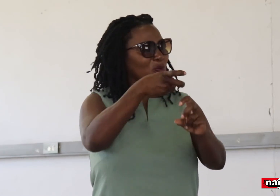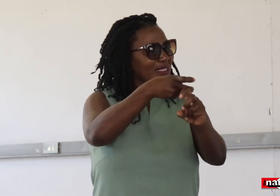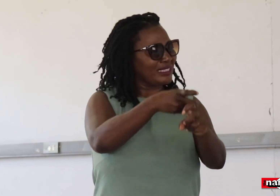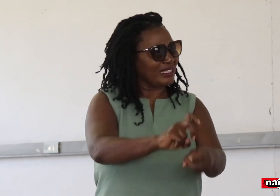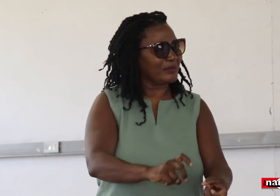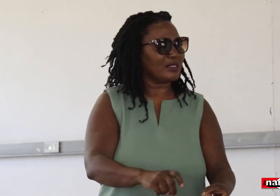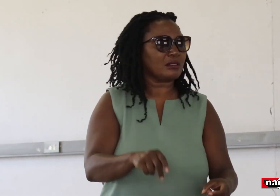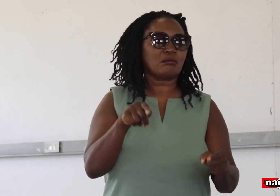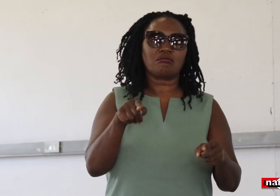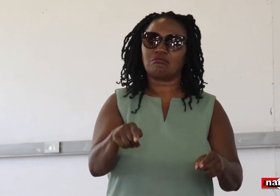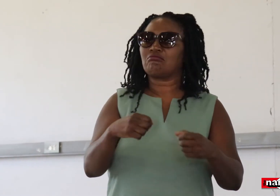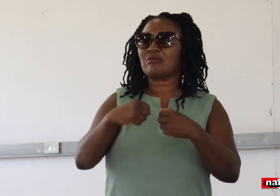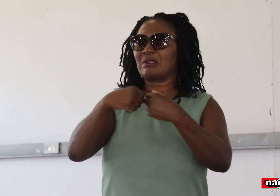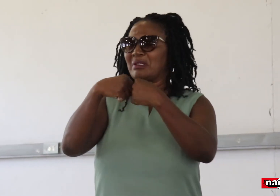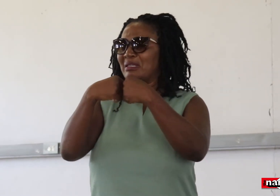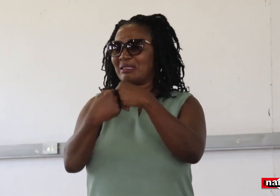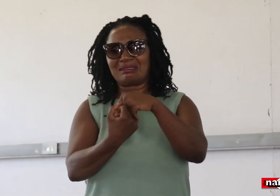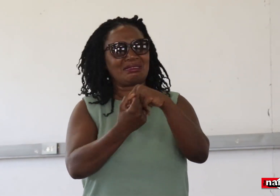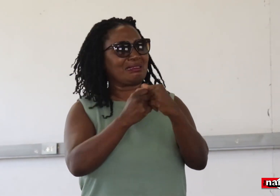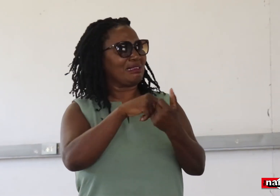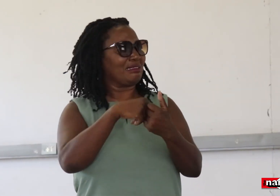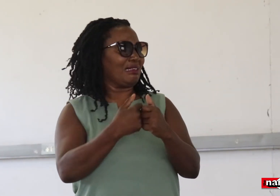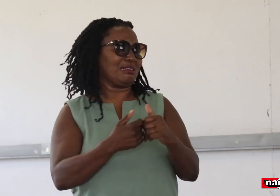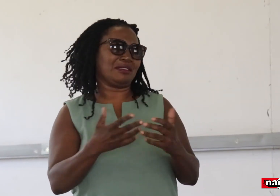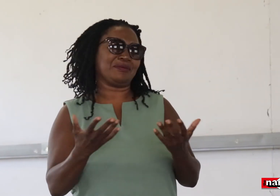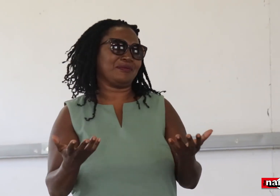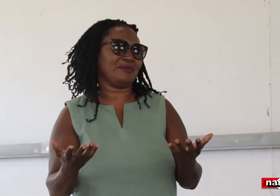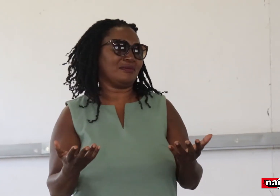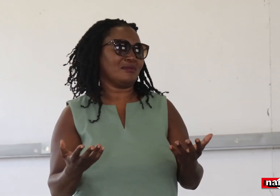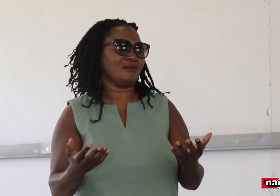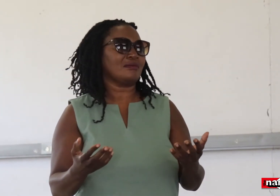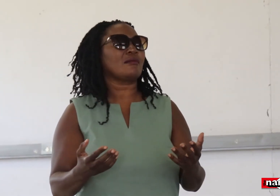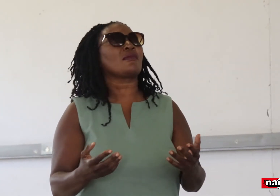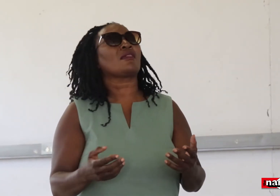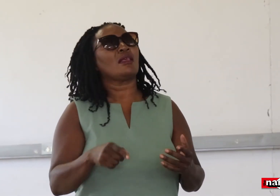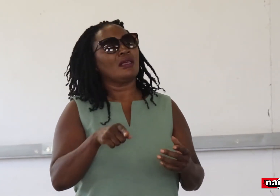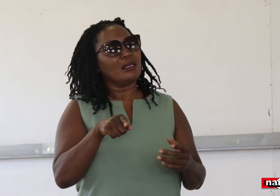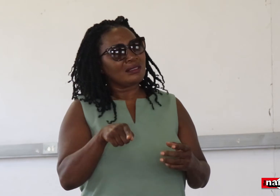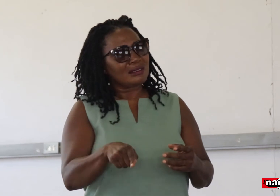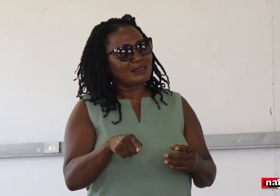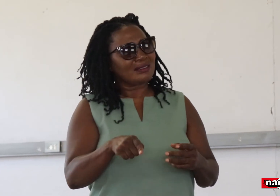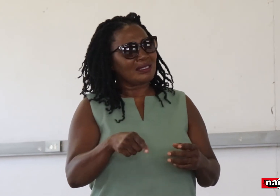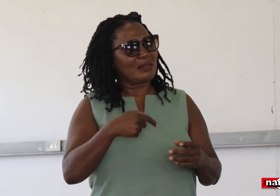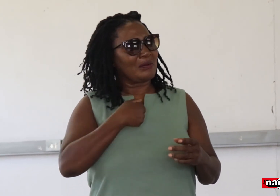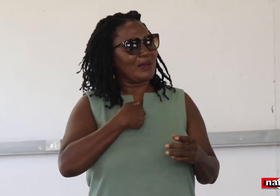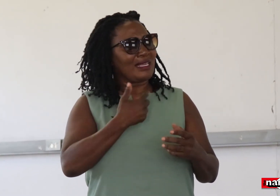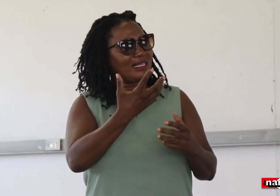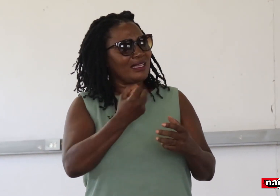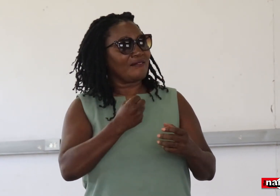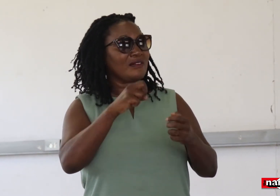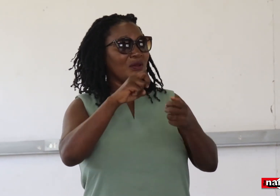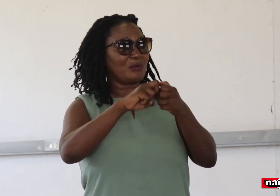J-person must be a disabled person again. But now, people are hiding. Especially the able ones.